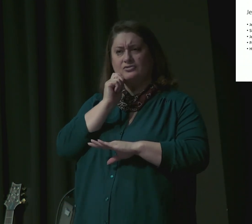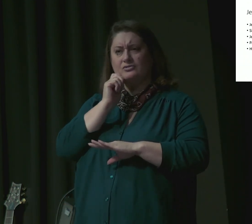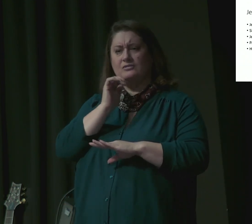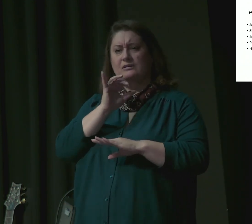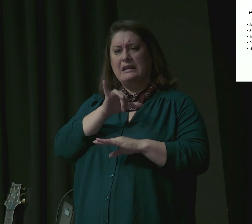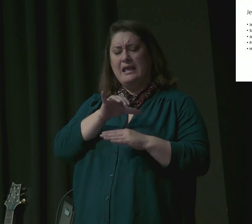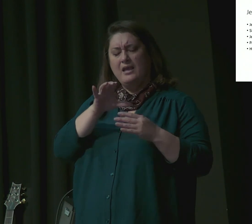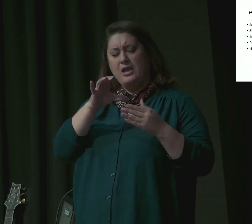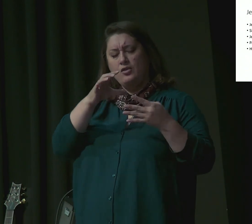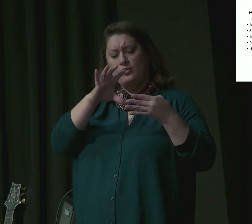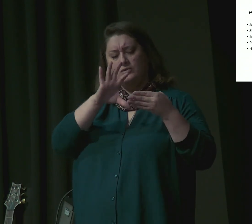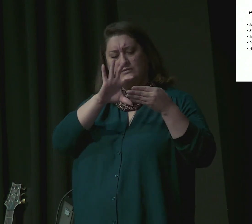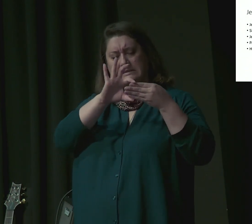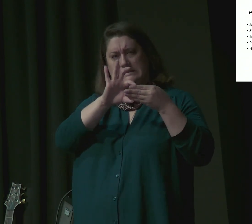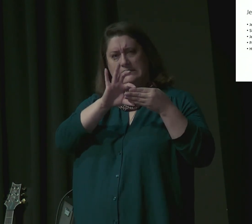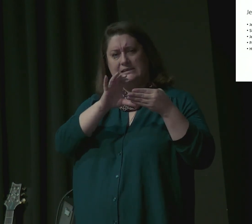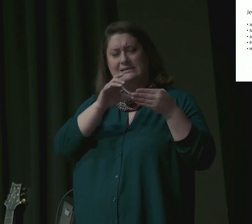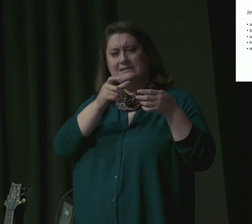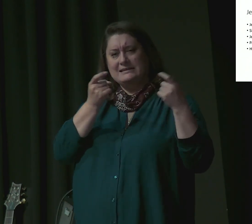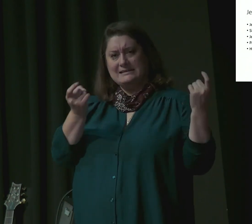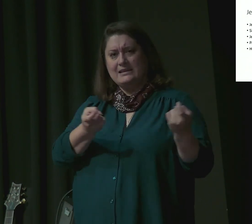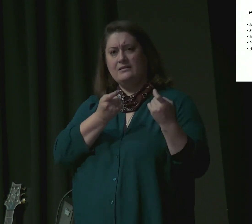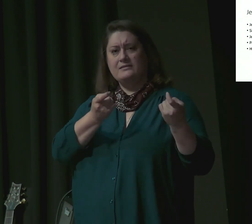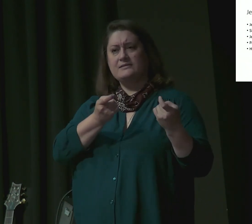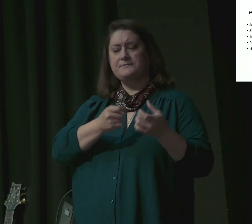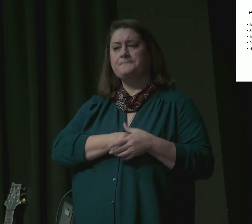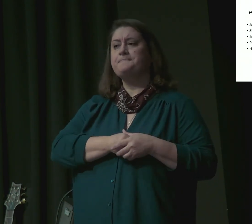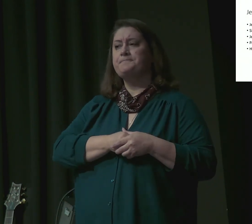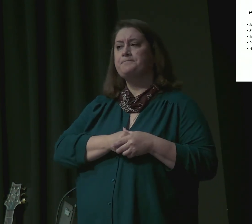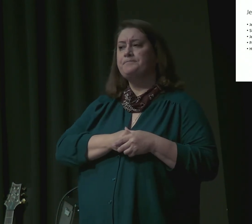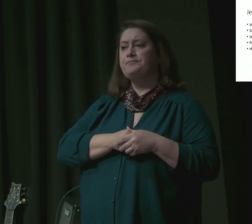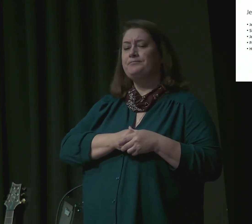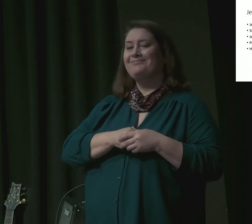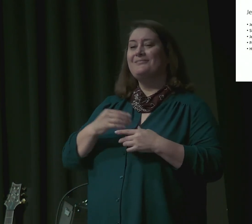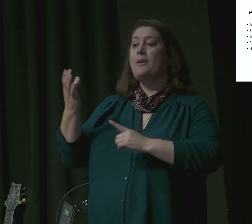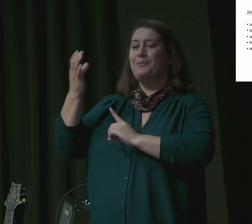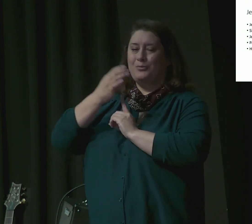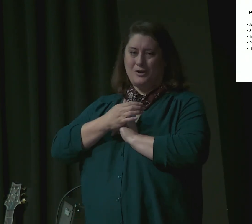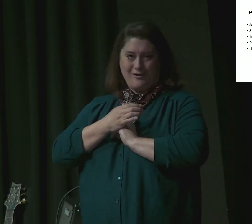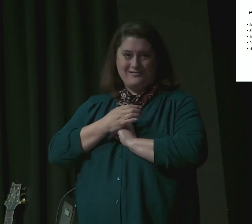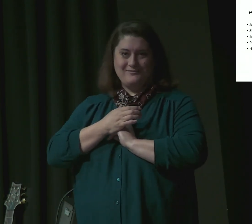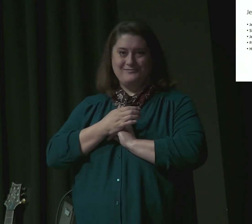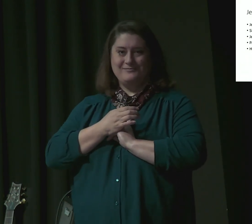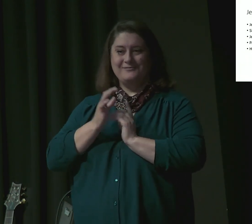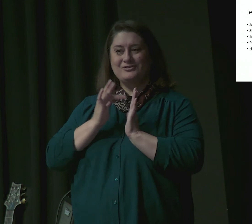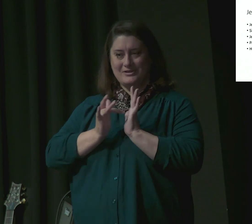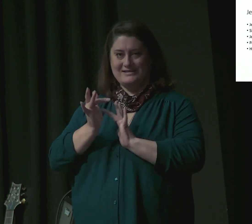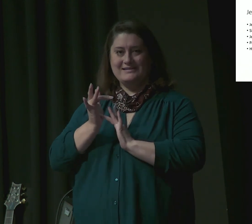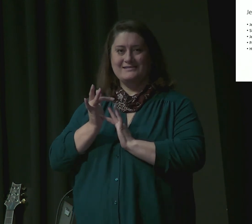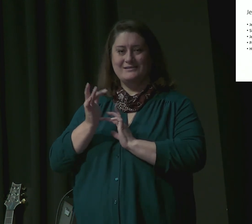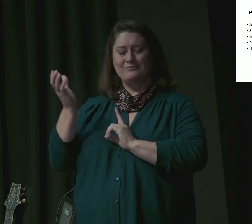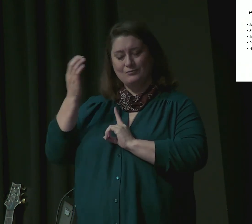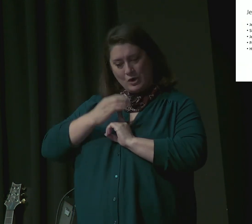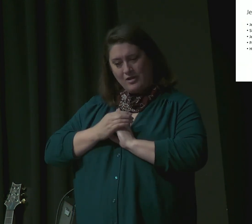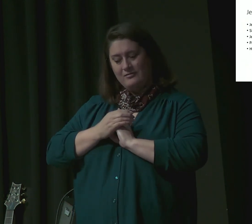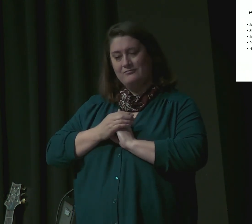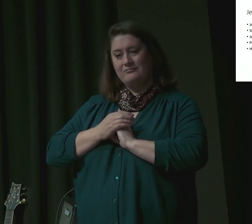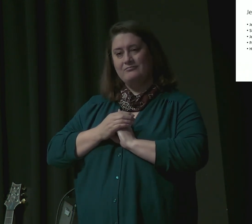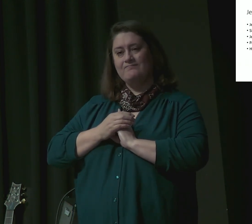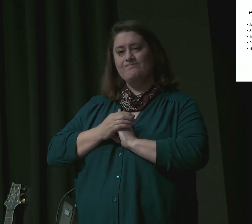is a part first put on the Lord Jesus Christ consciously intentionally and by faith